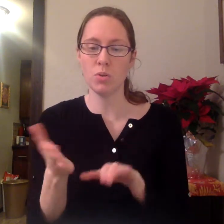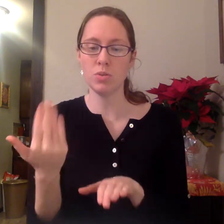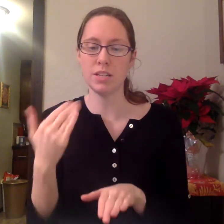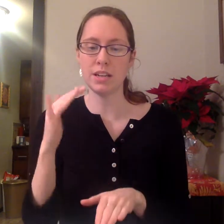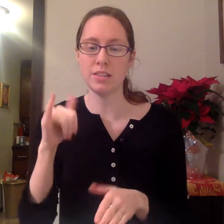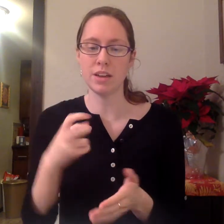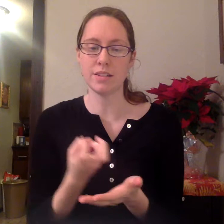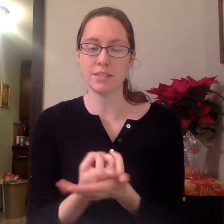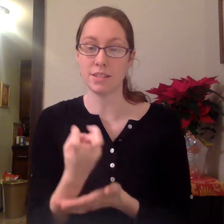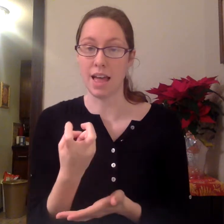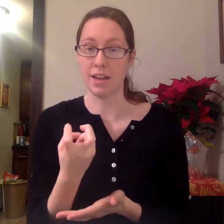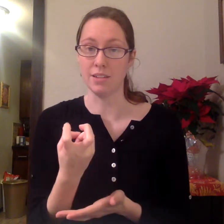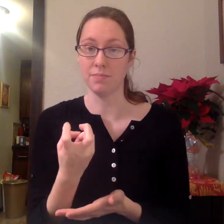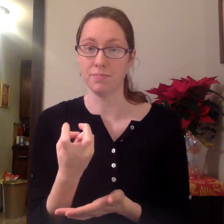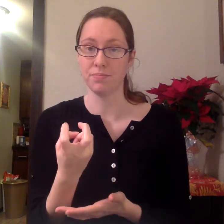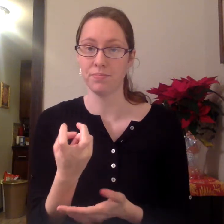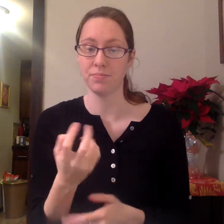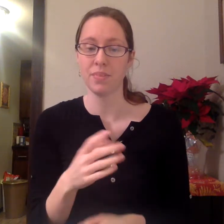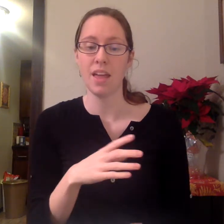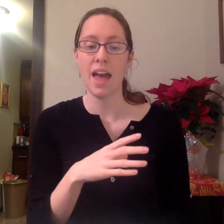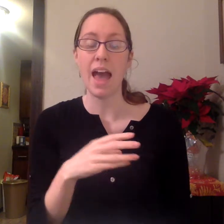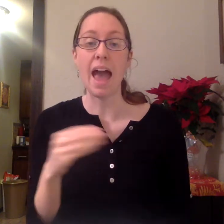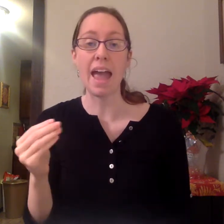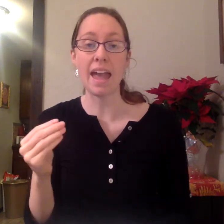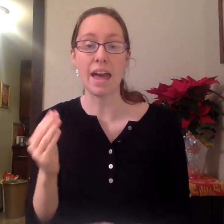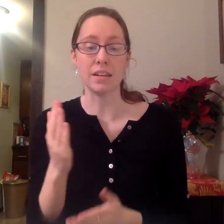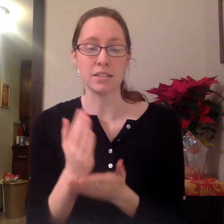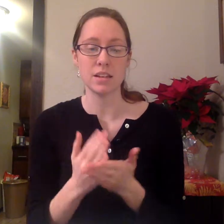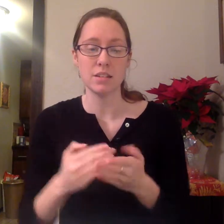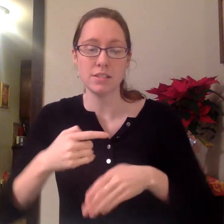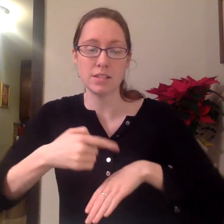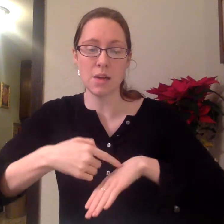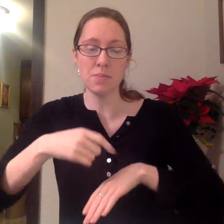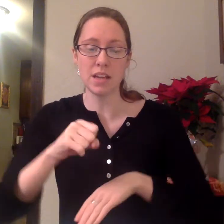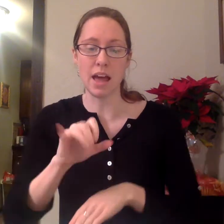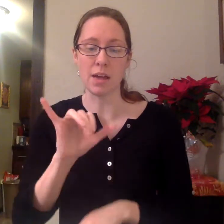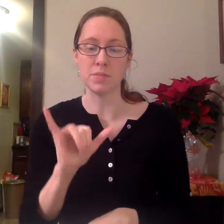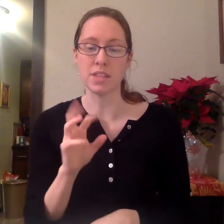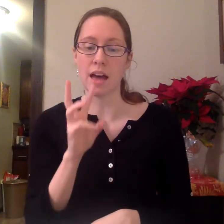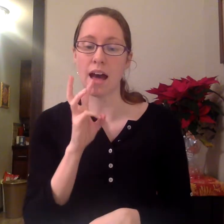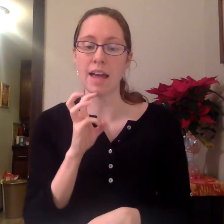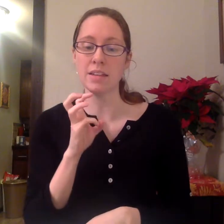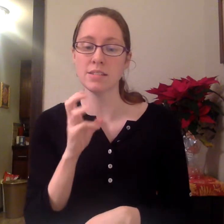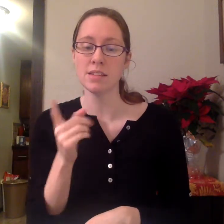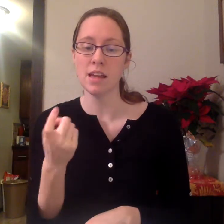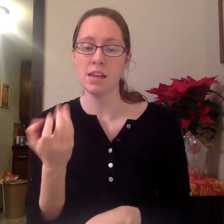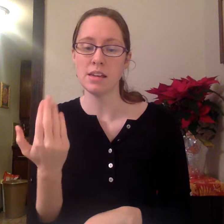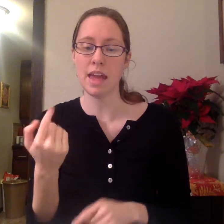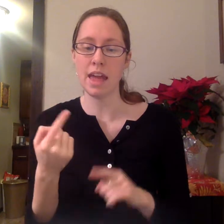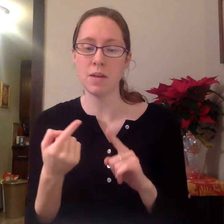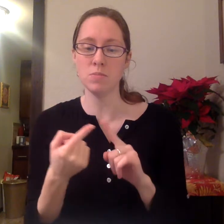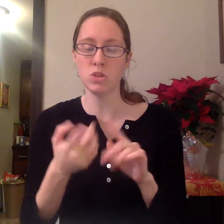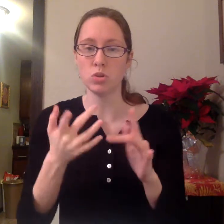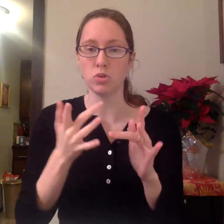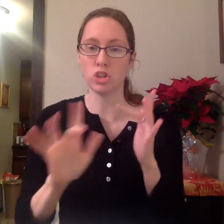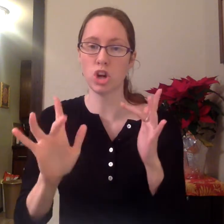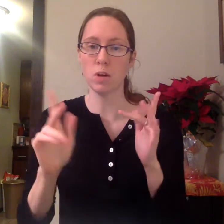did the sled. And, sometimes the ice came to sharp